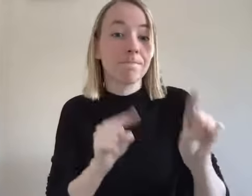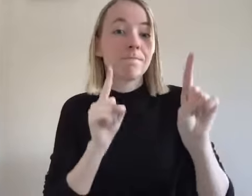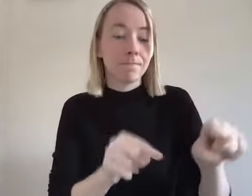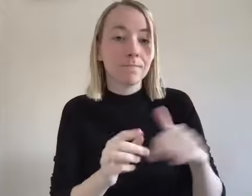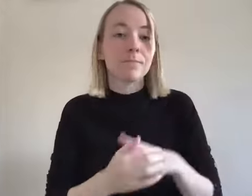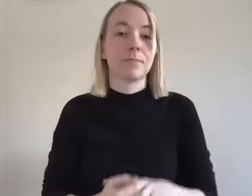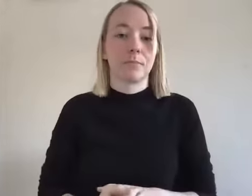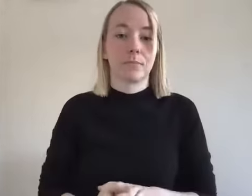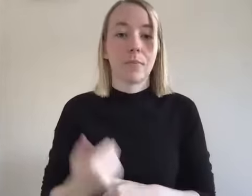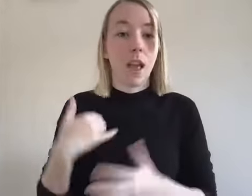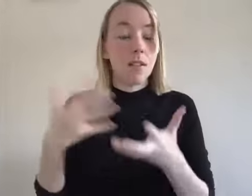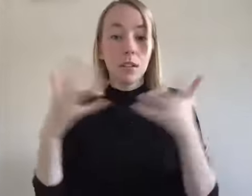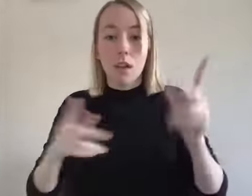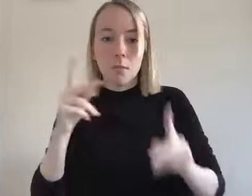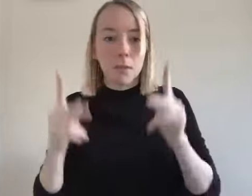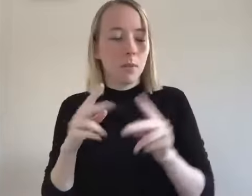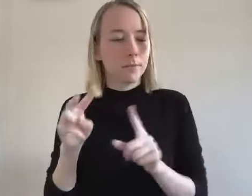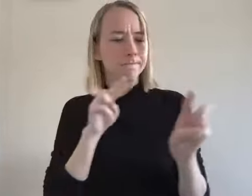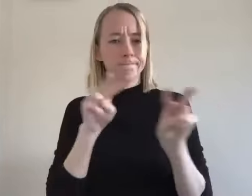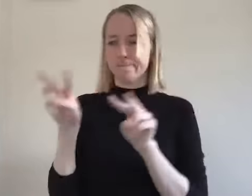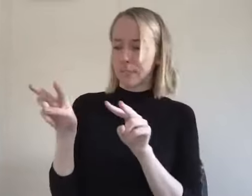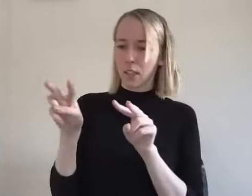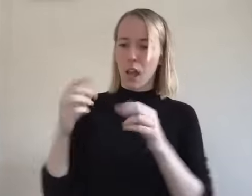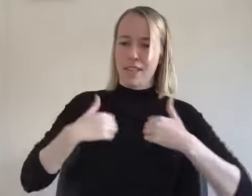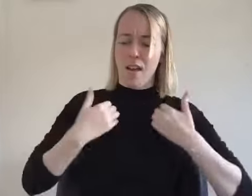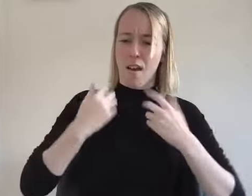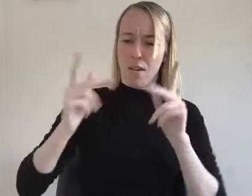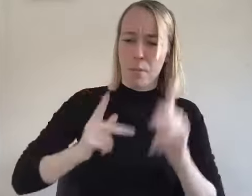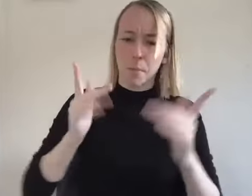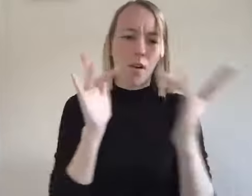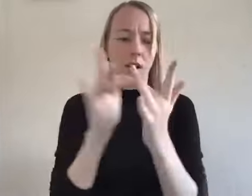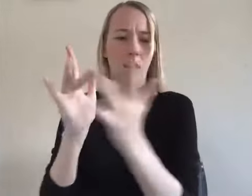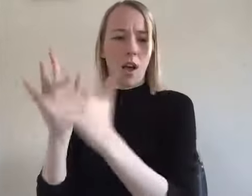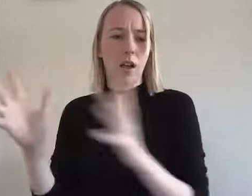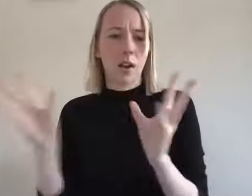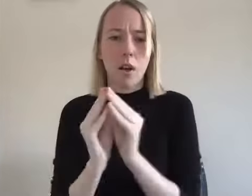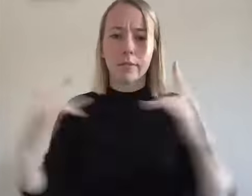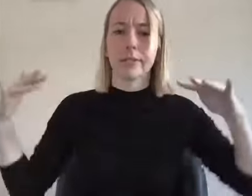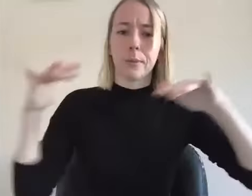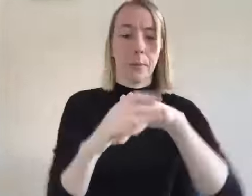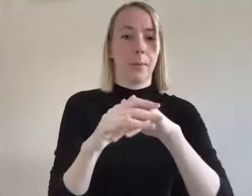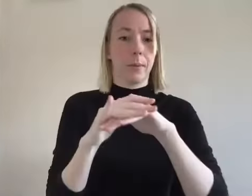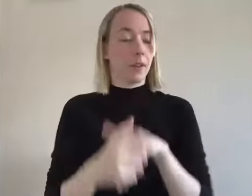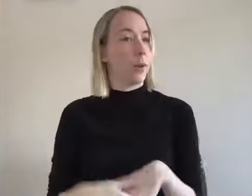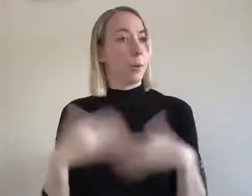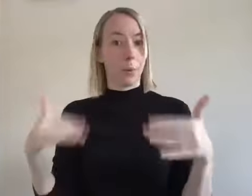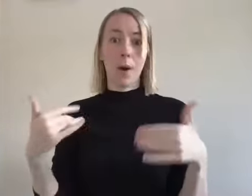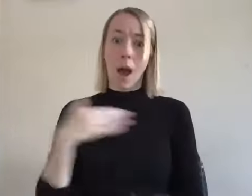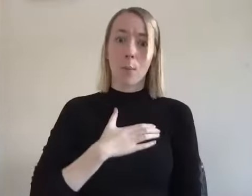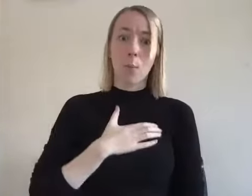people who who will look at what we have in our young people's outreach or yhawk conference and they look at what we're doing and they're like man i